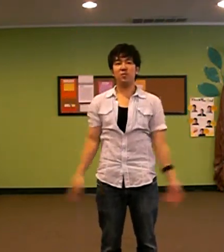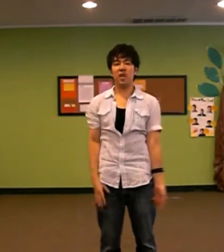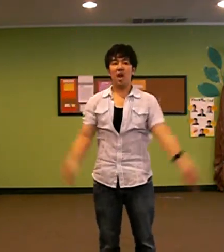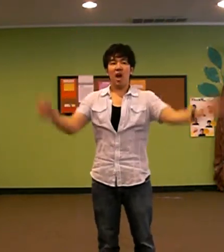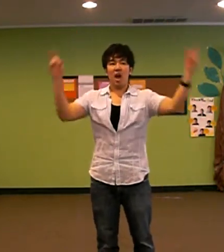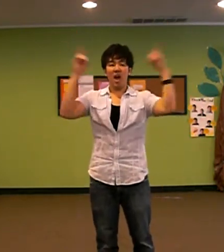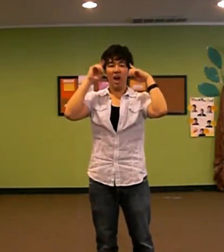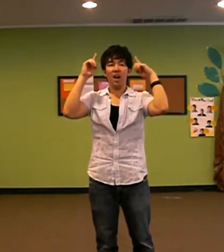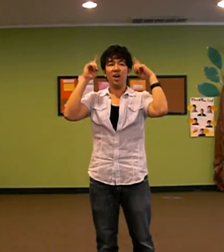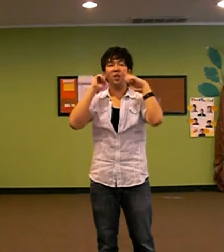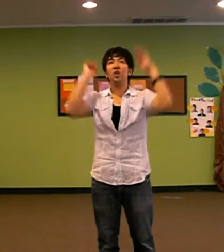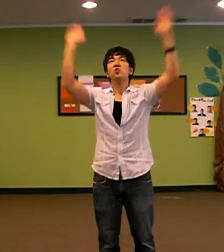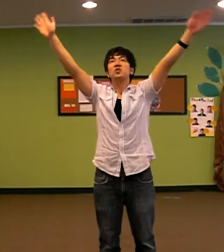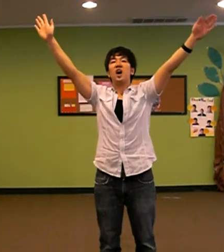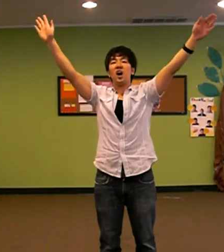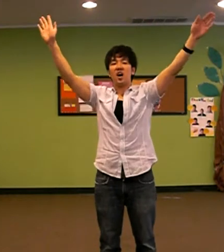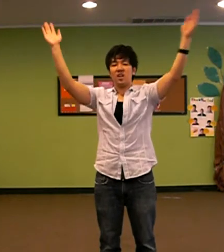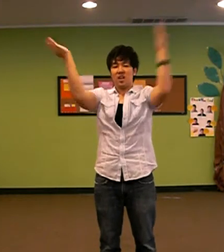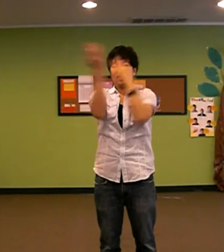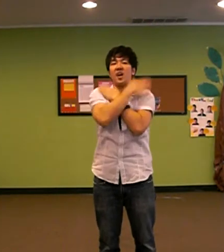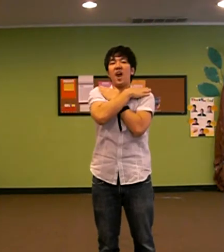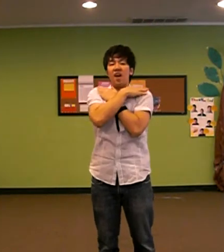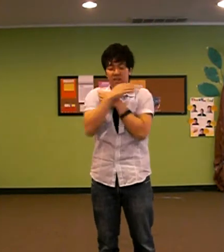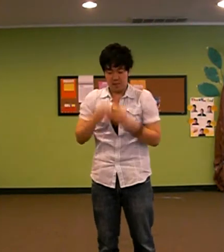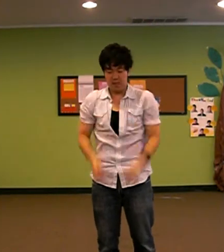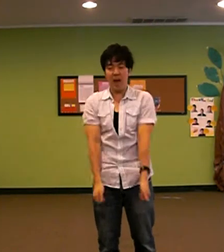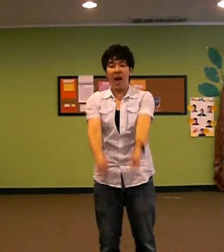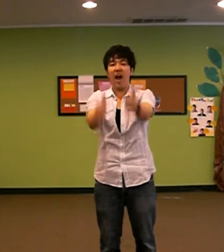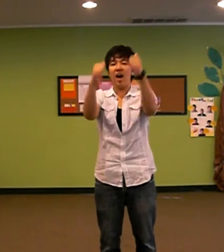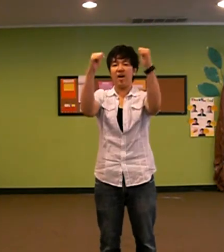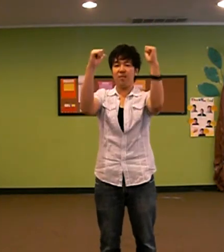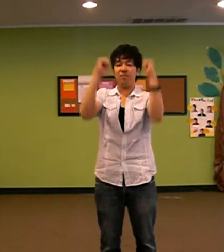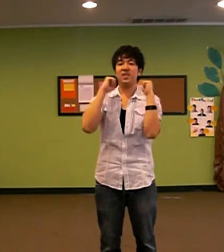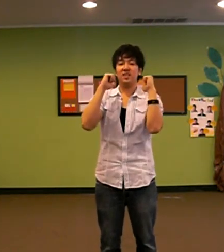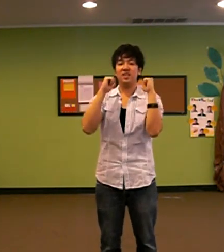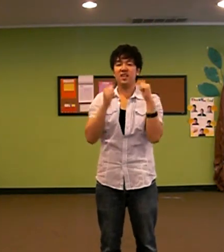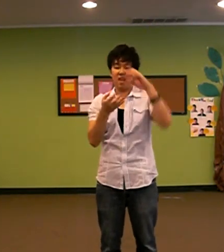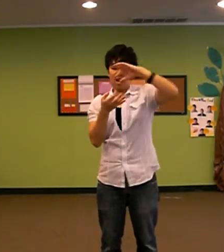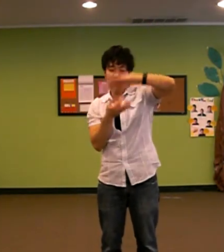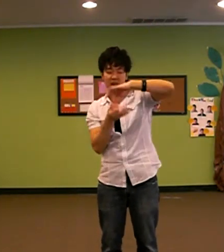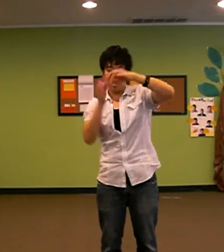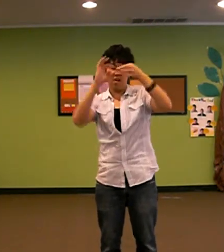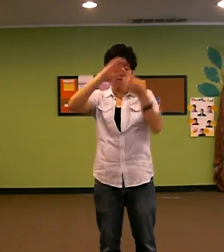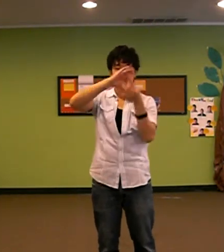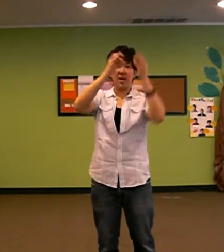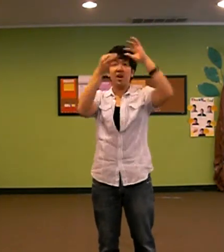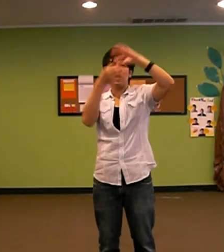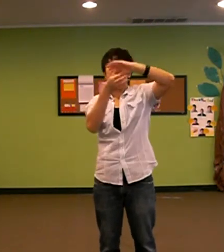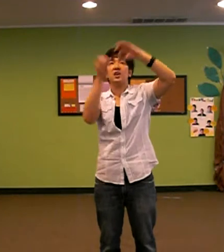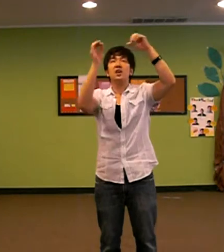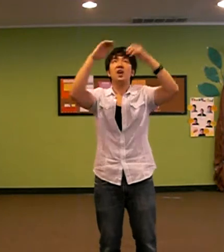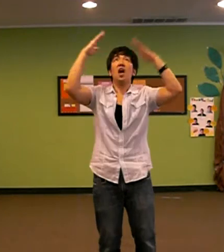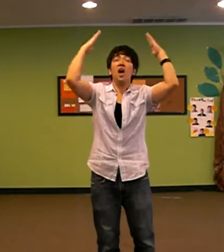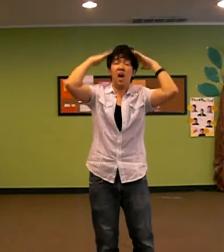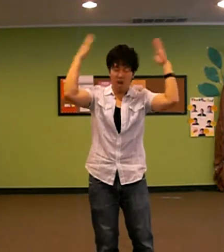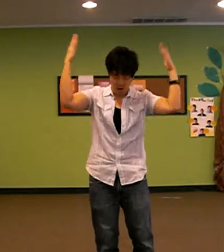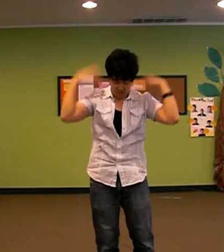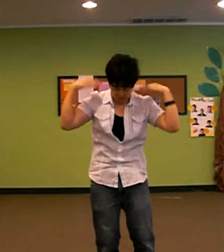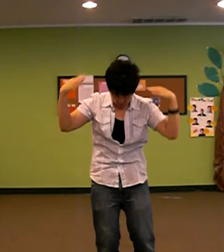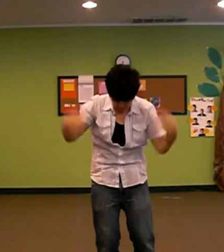I know God cares about me, every little thing, every part